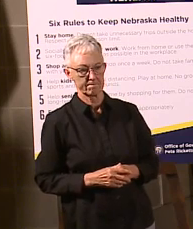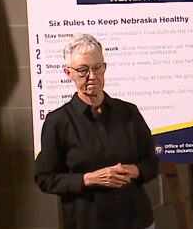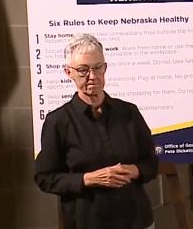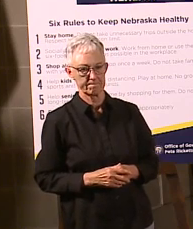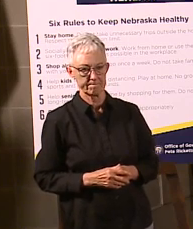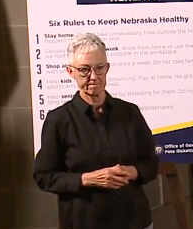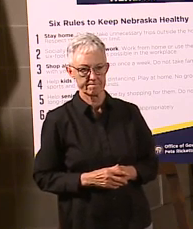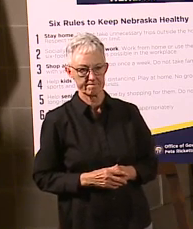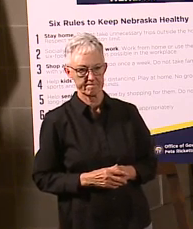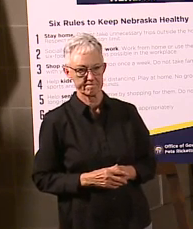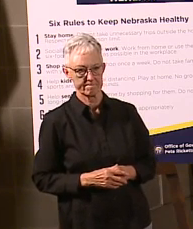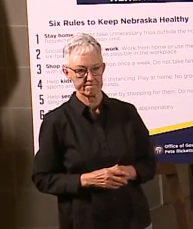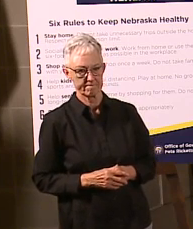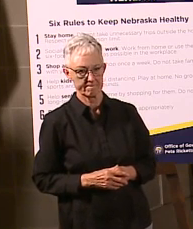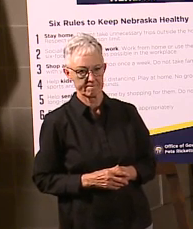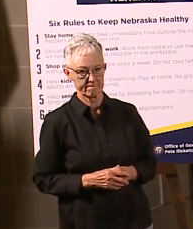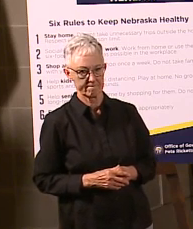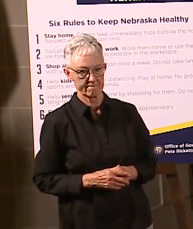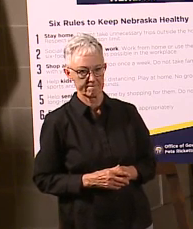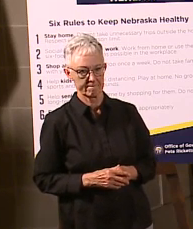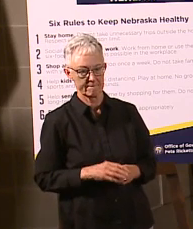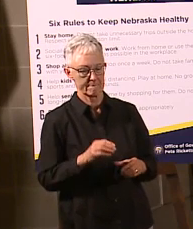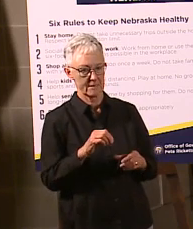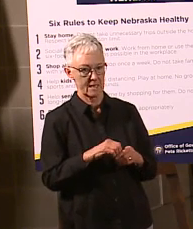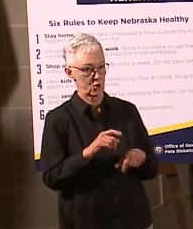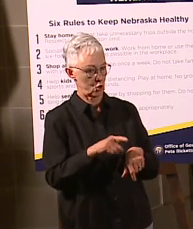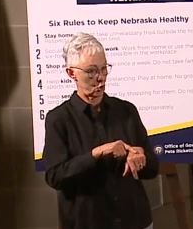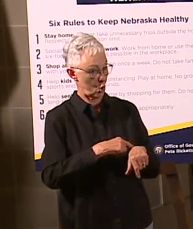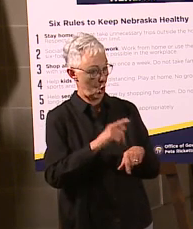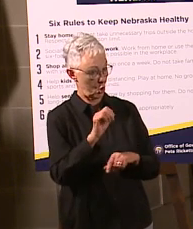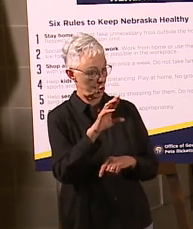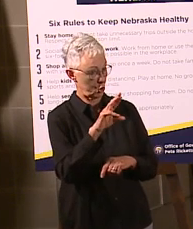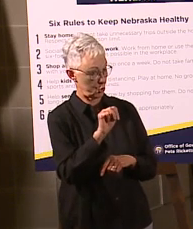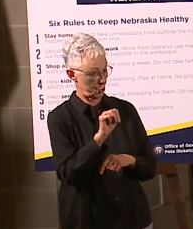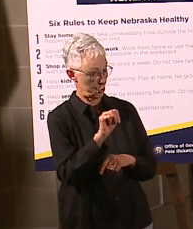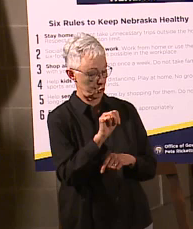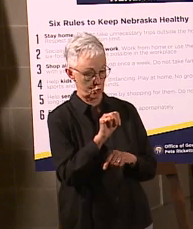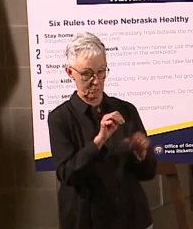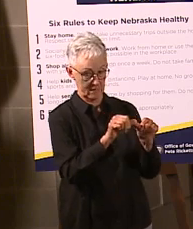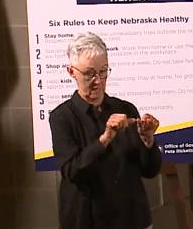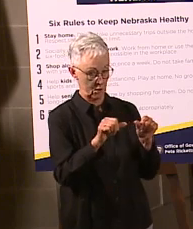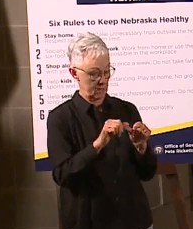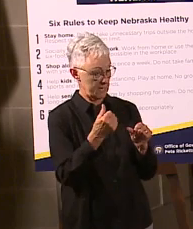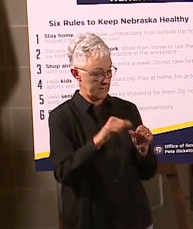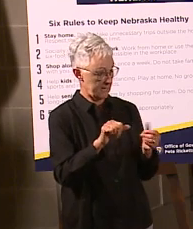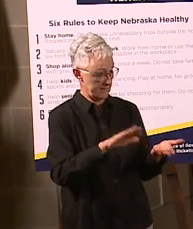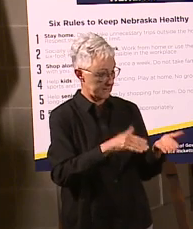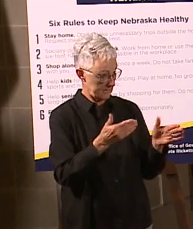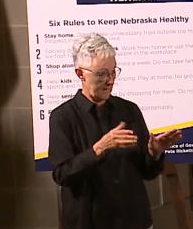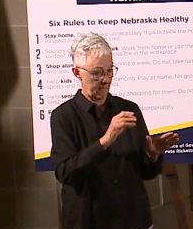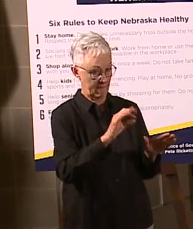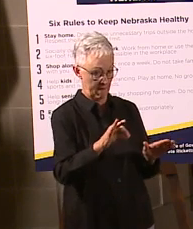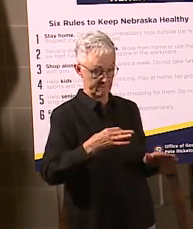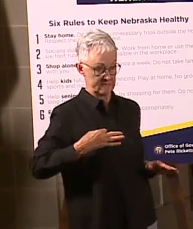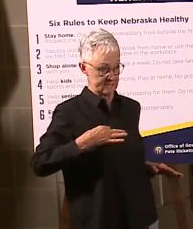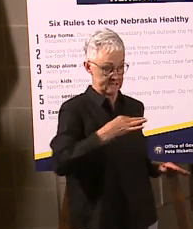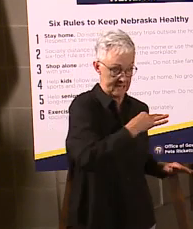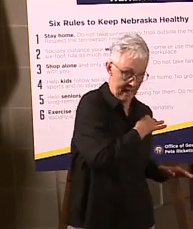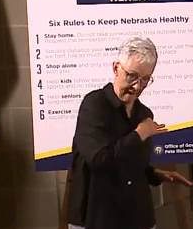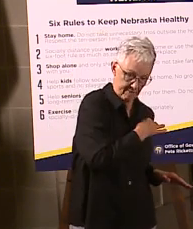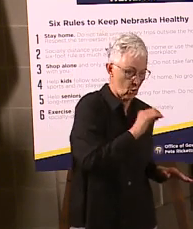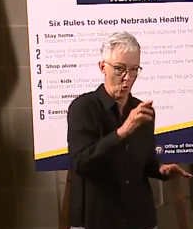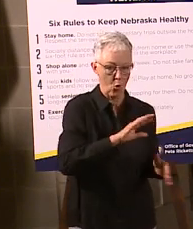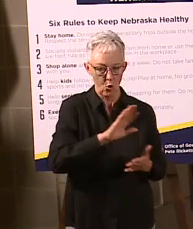facilities, have any of the deaths been among the staff or have they all been among the staff? Have any of the staff, none of, there's been no deaths among